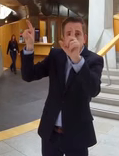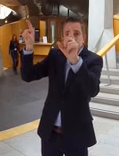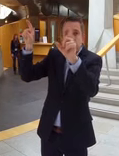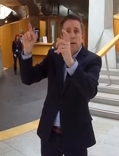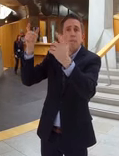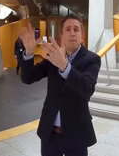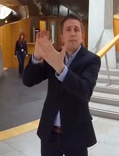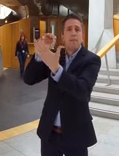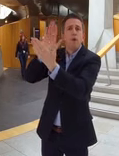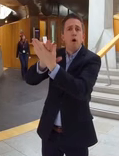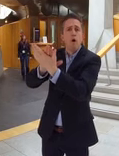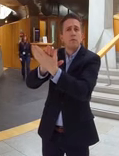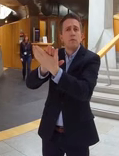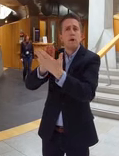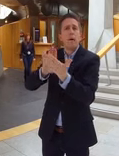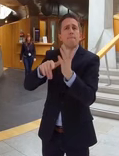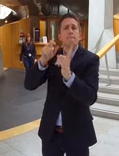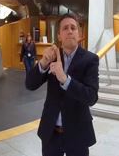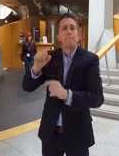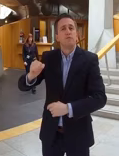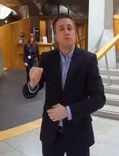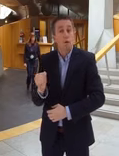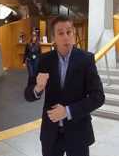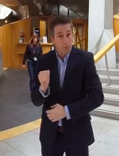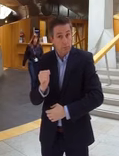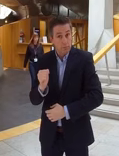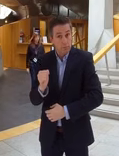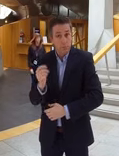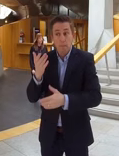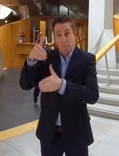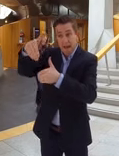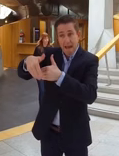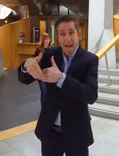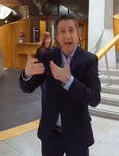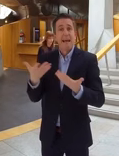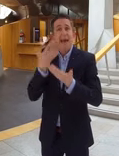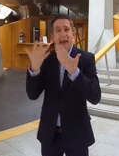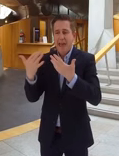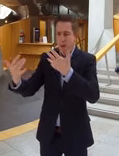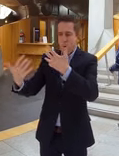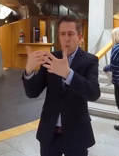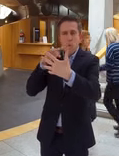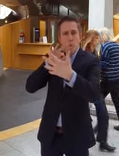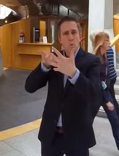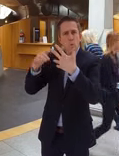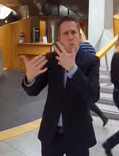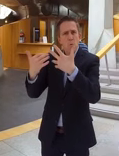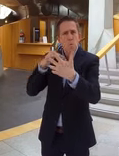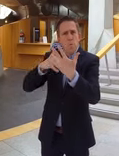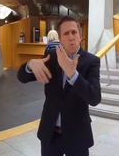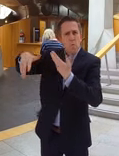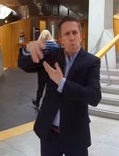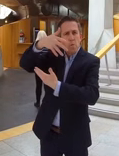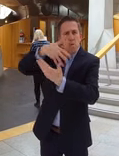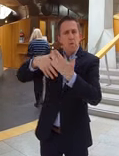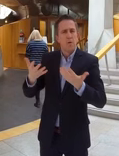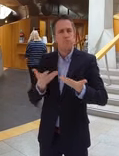Scotland and behind it there are vents that allow air to filter into the building naturally and this forms part of the Parliament's